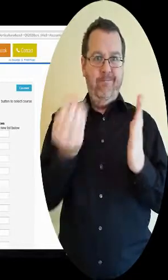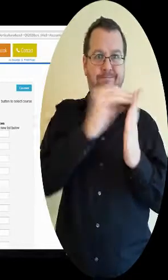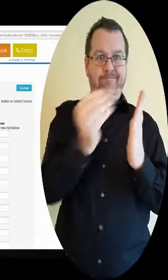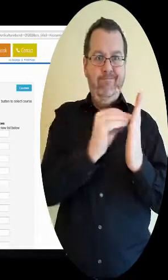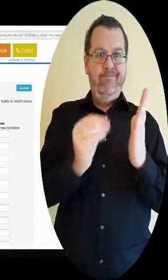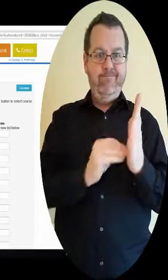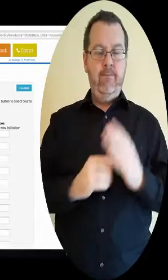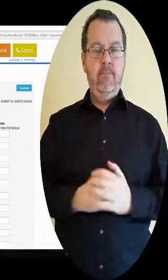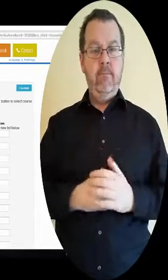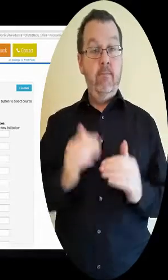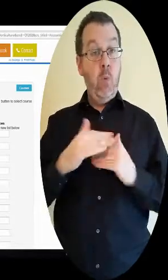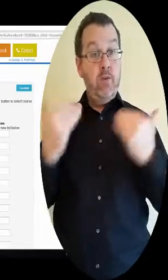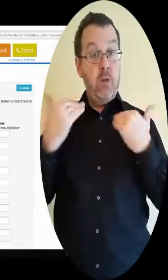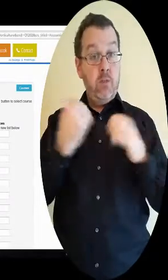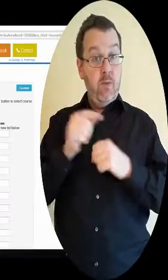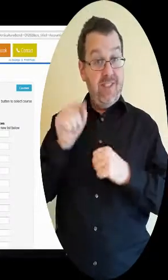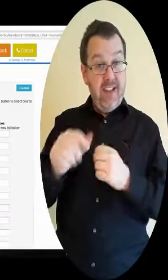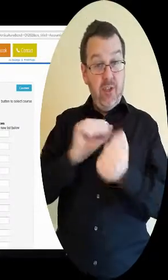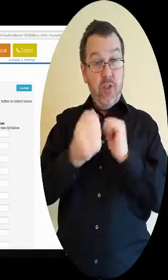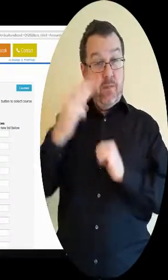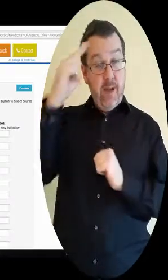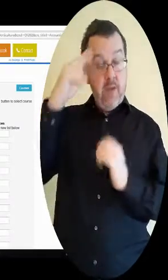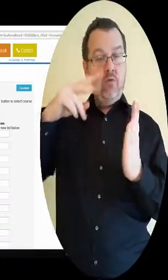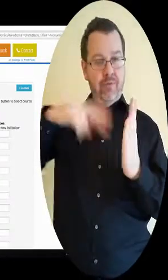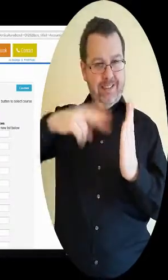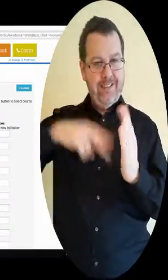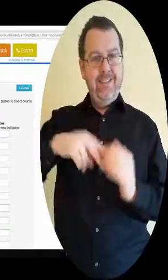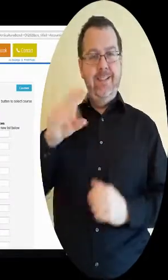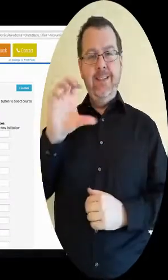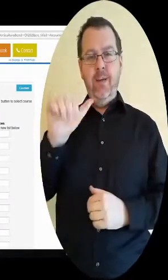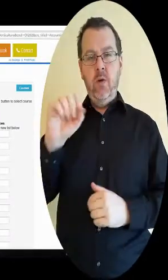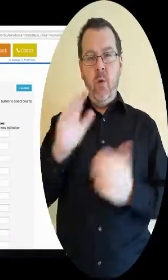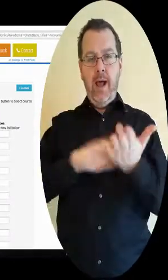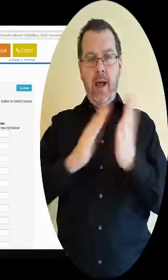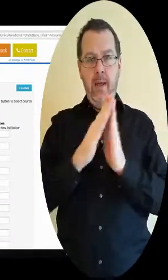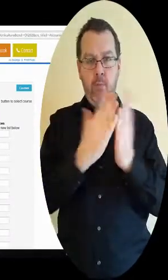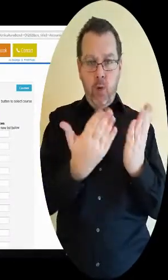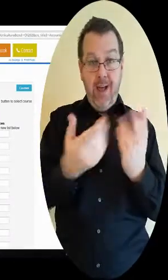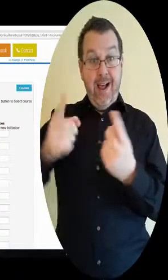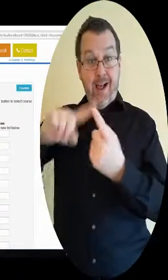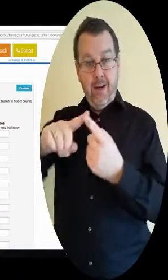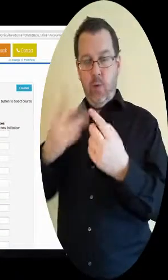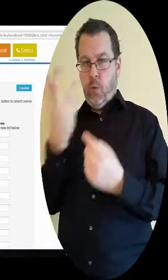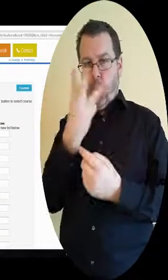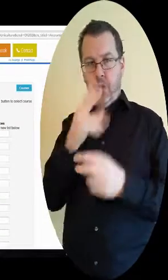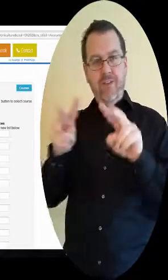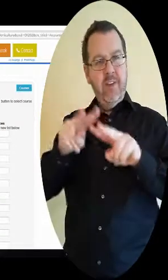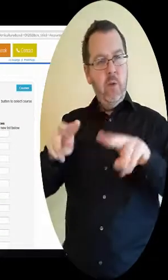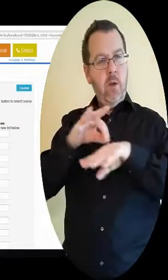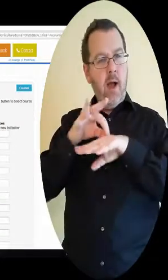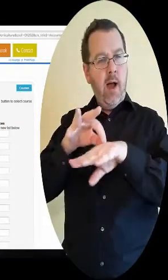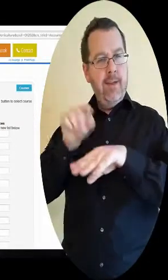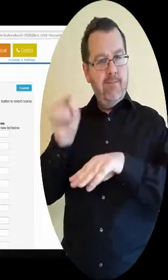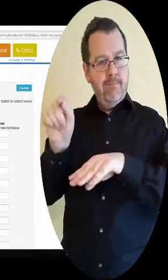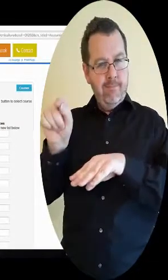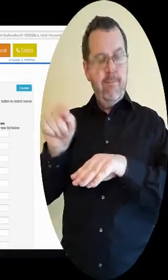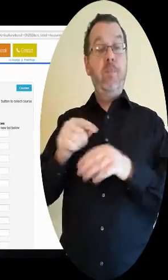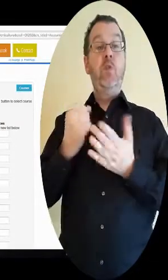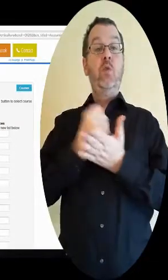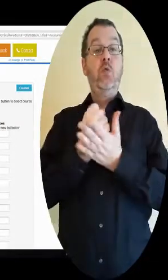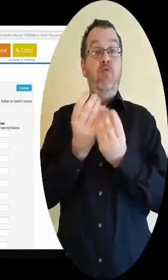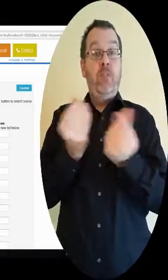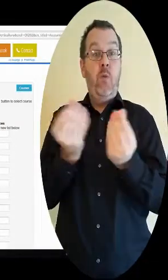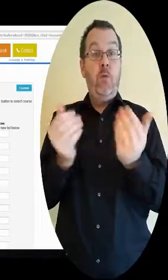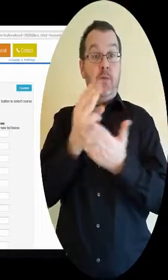more information about the Change of Mind facility, read the CAO Handbook and watch the CAO Change of Mind video guide available